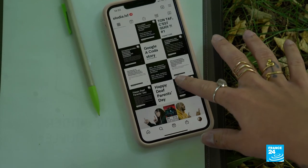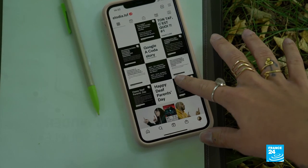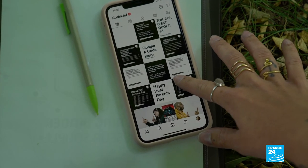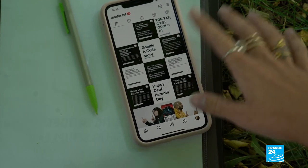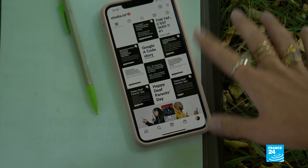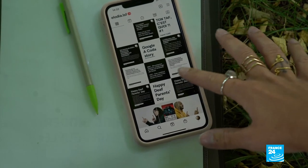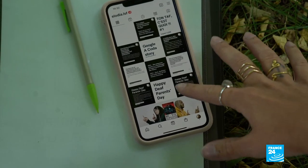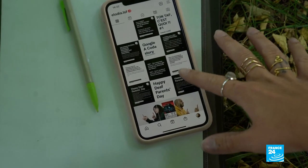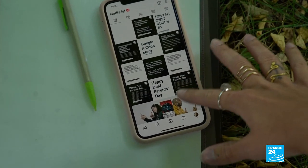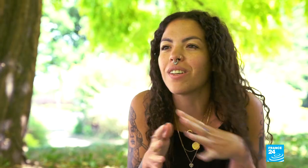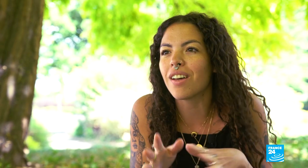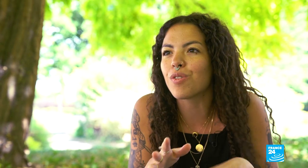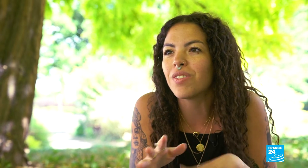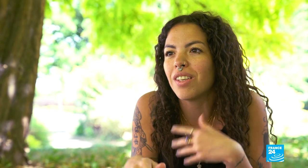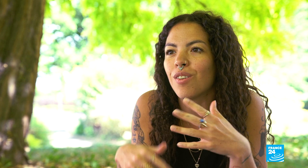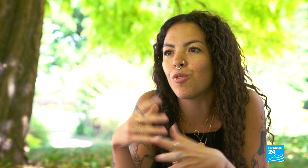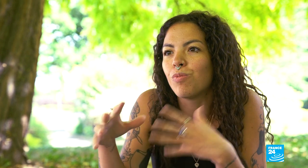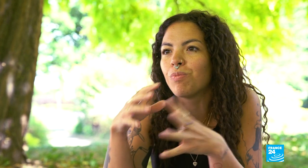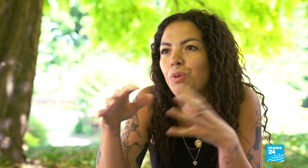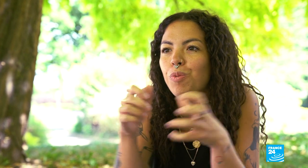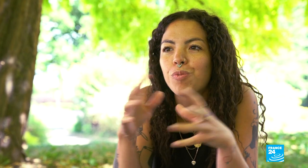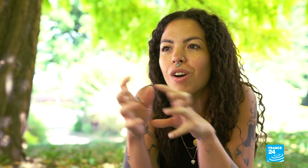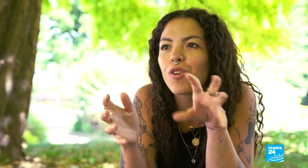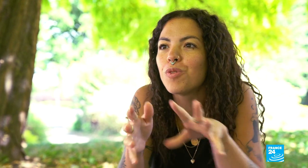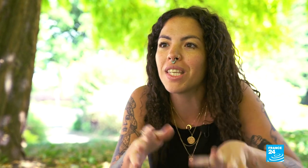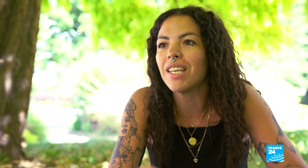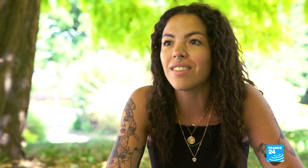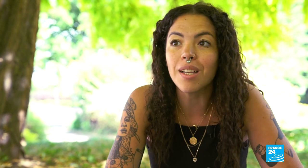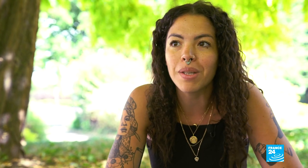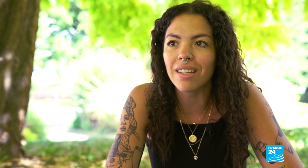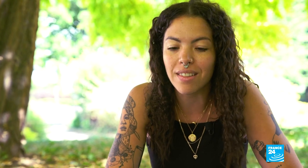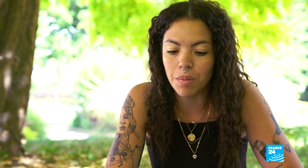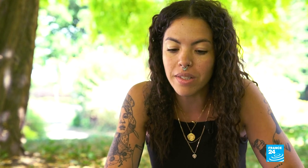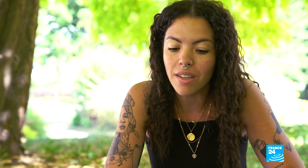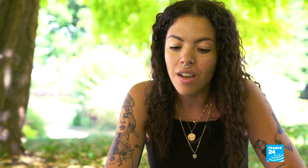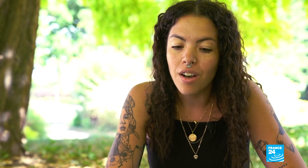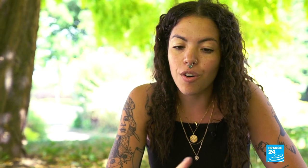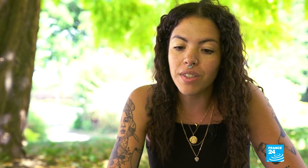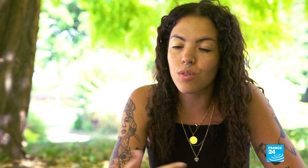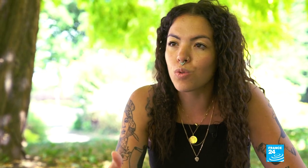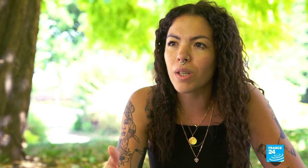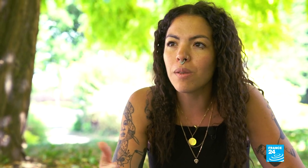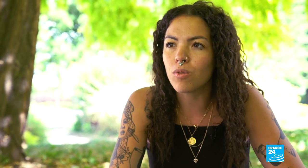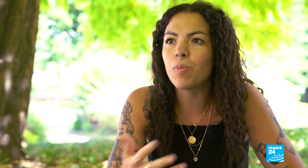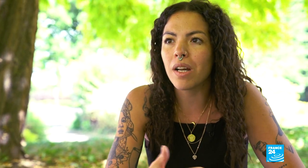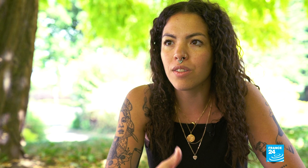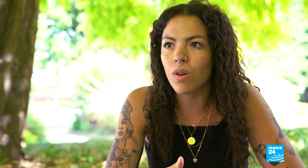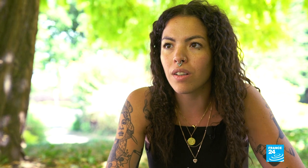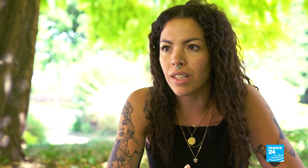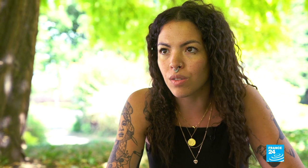All the ideas surrounding sign language, thinking that it's been put together in a very simple way, comes from the belief that if you can't talk,